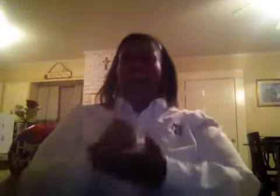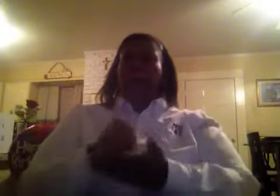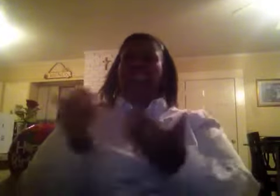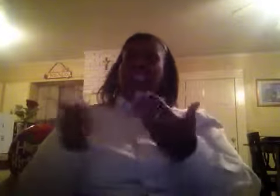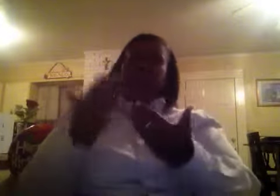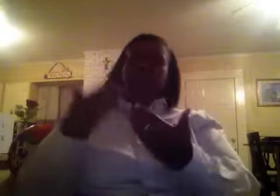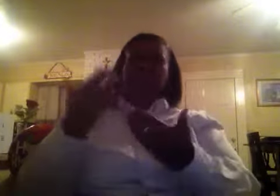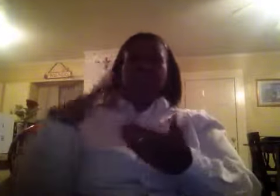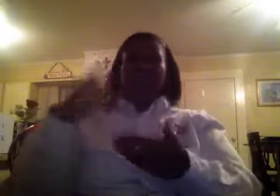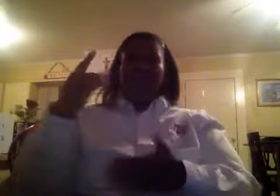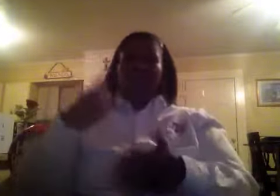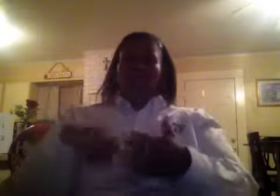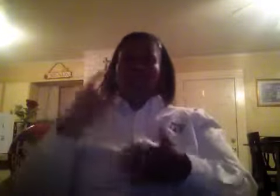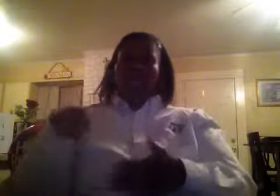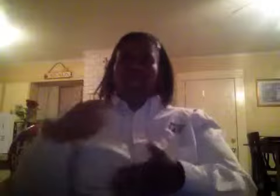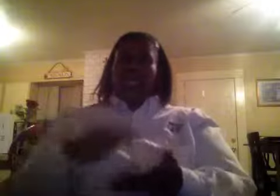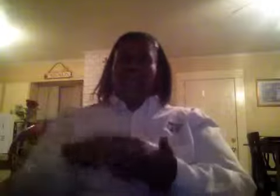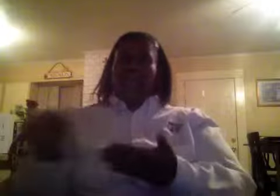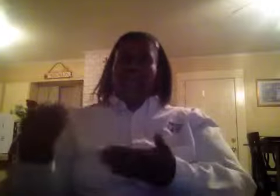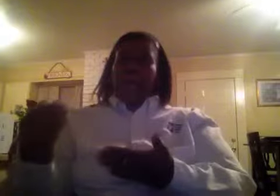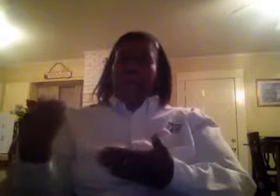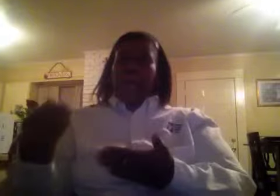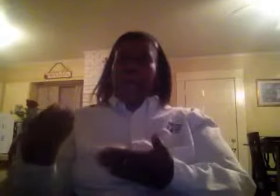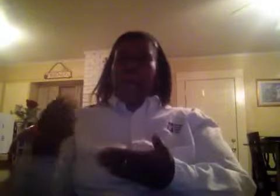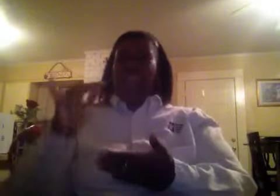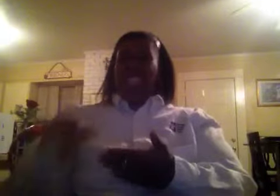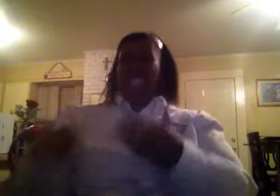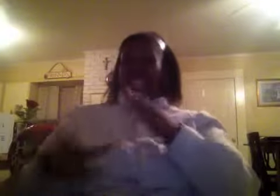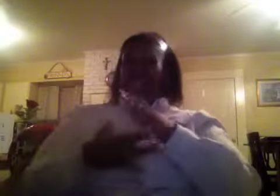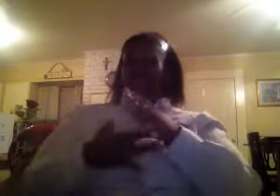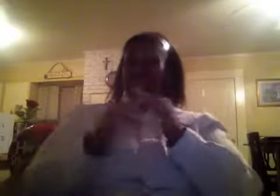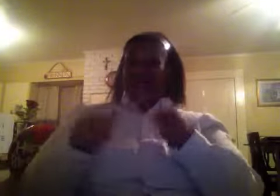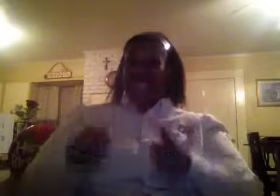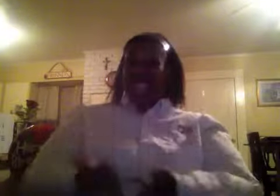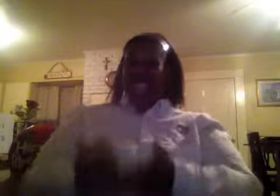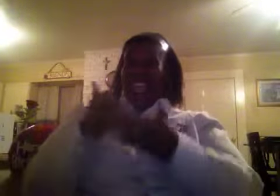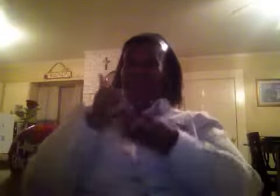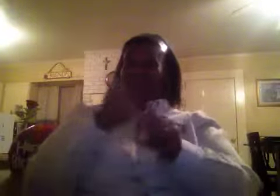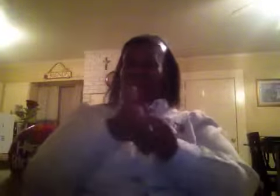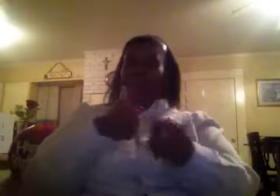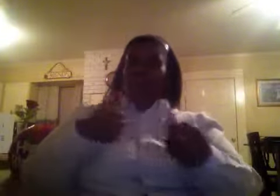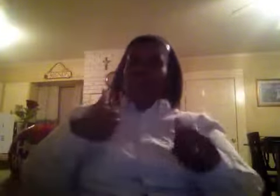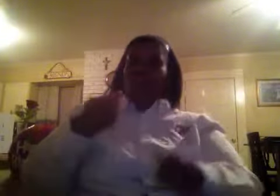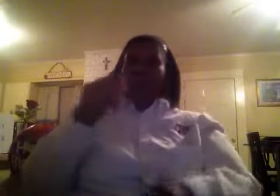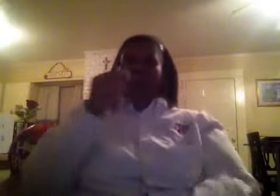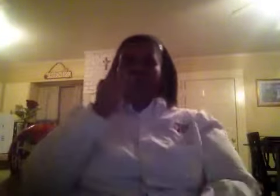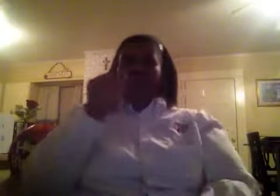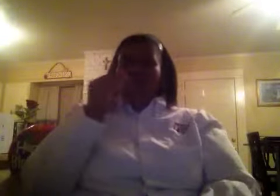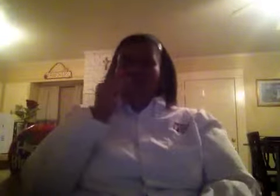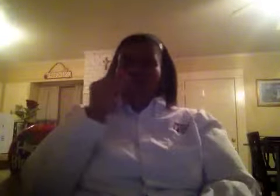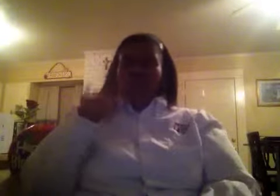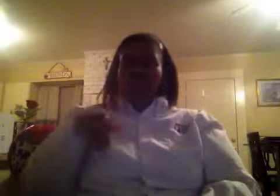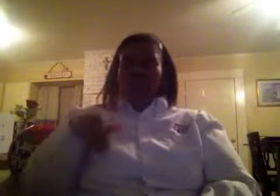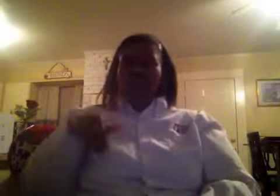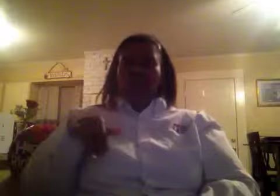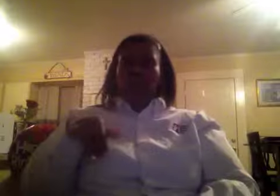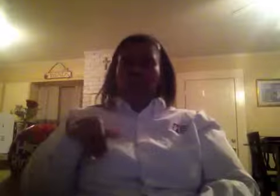example, the technology could help them avoid foods that could cause an allergic